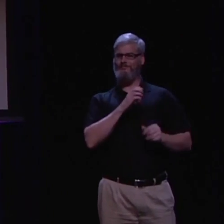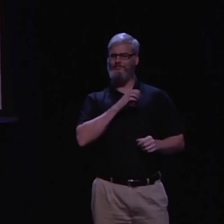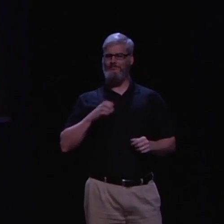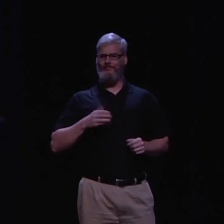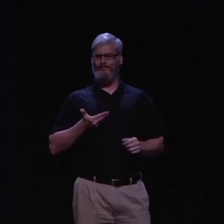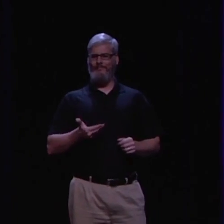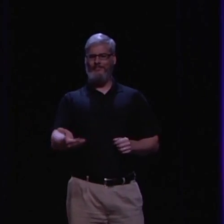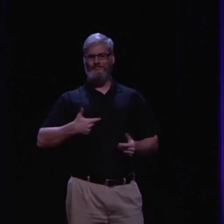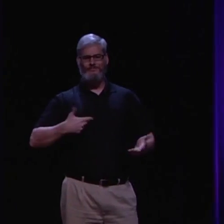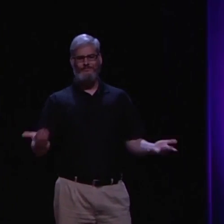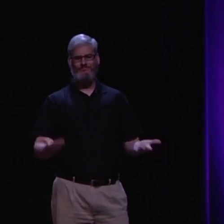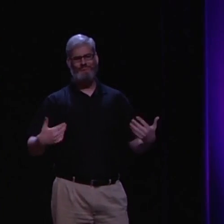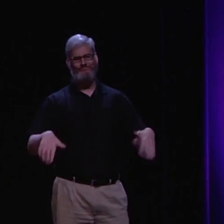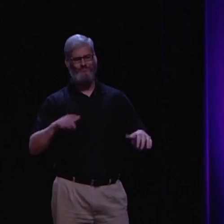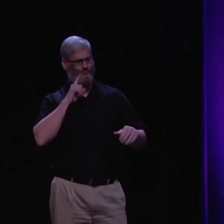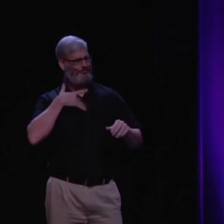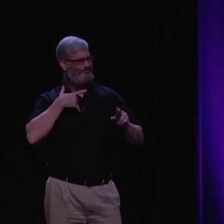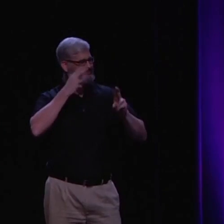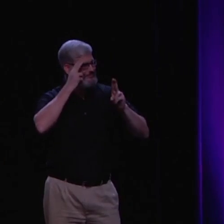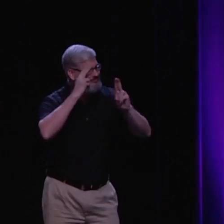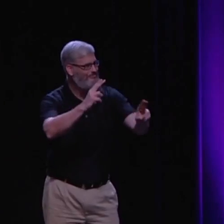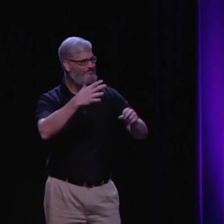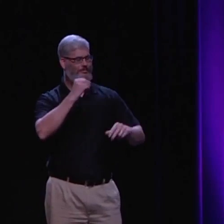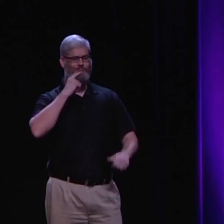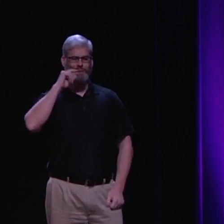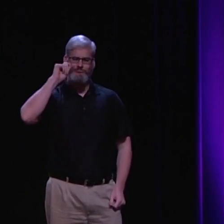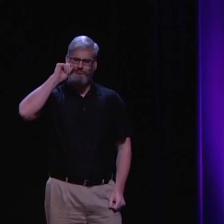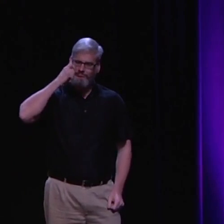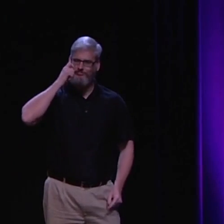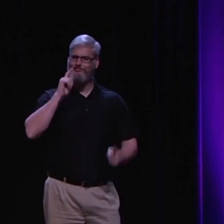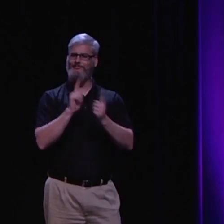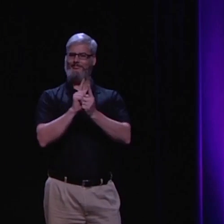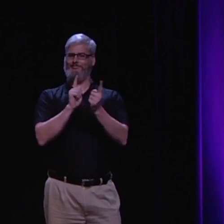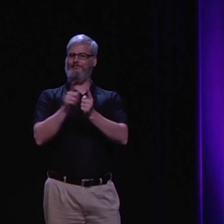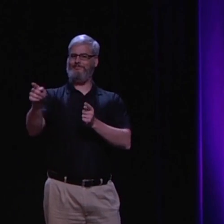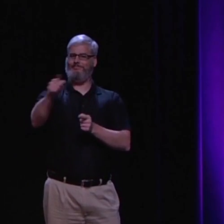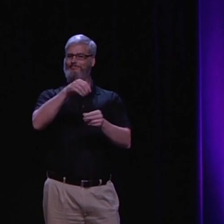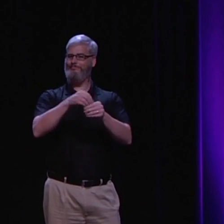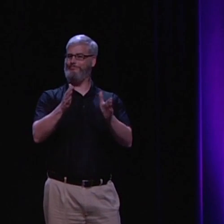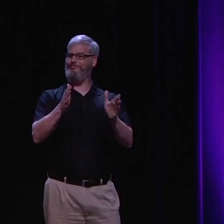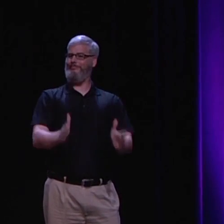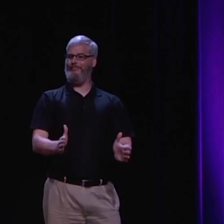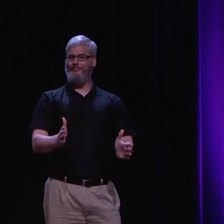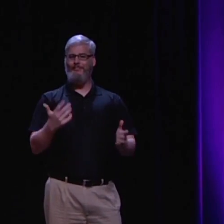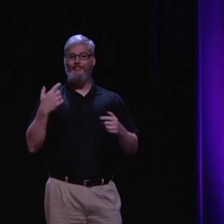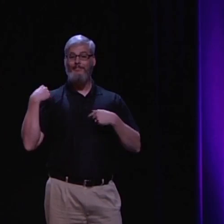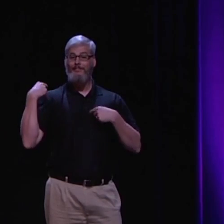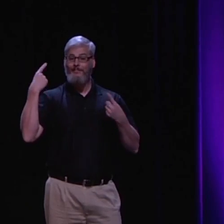I'd really like to thank this conference committee for inviting me here today. I feel truly honored to meet all of you